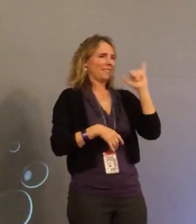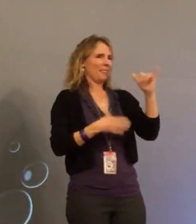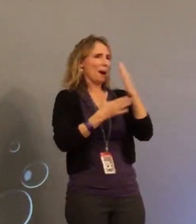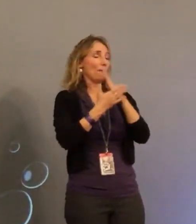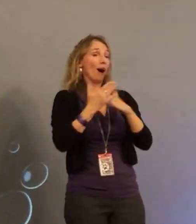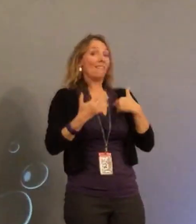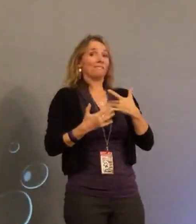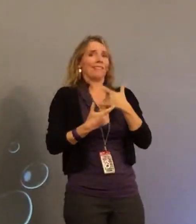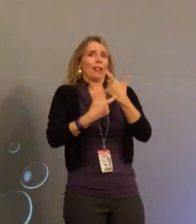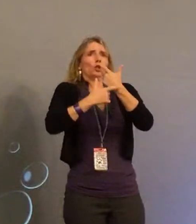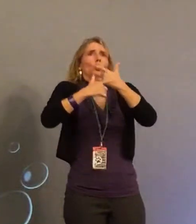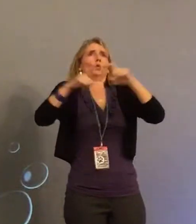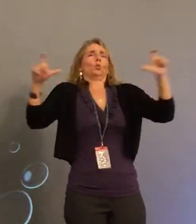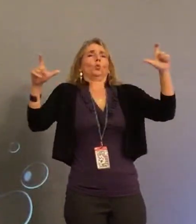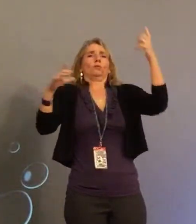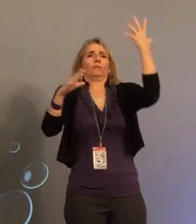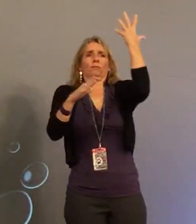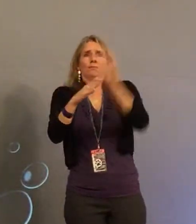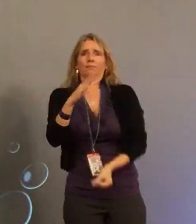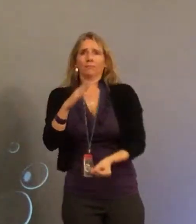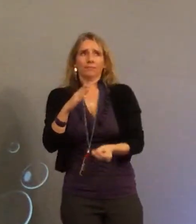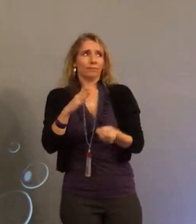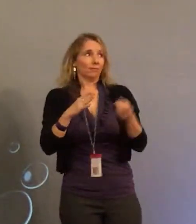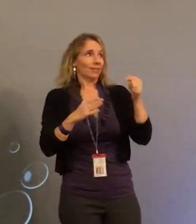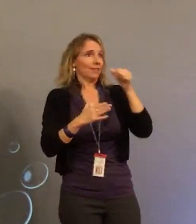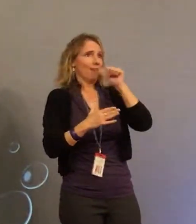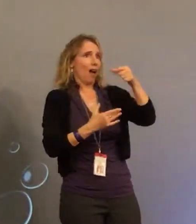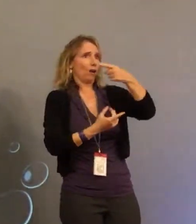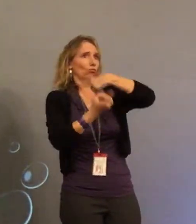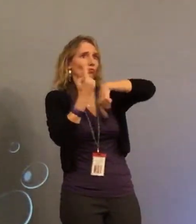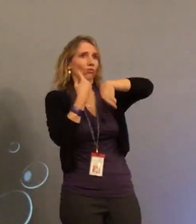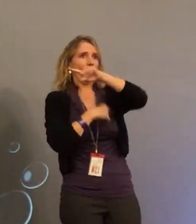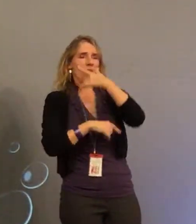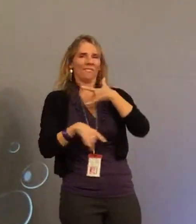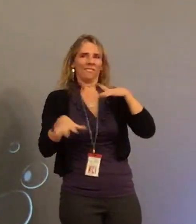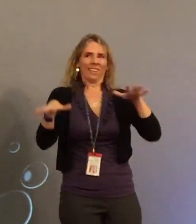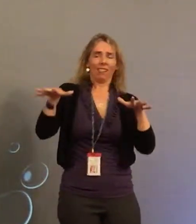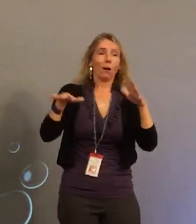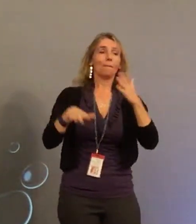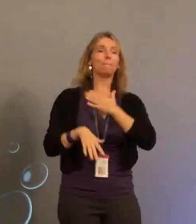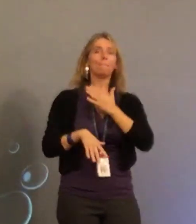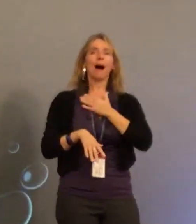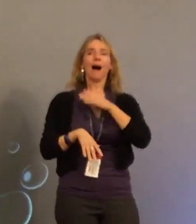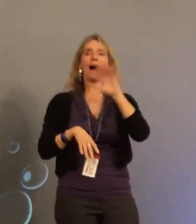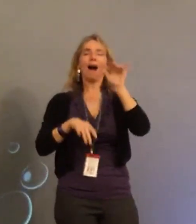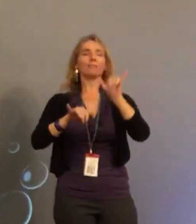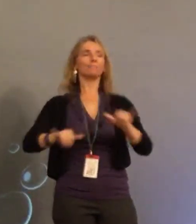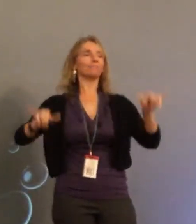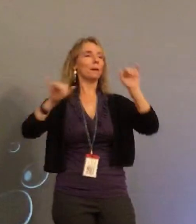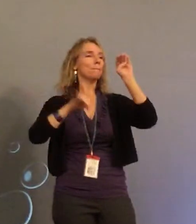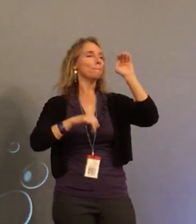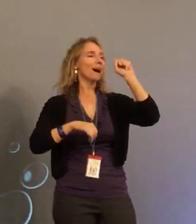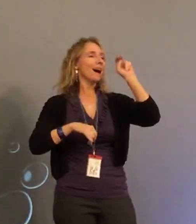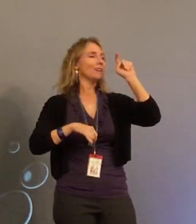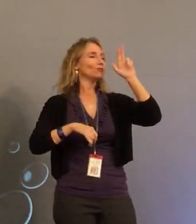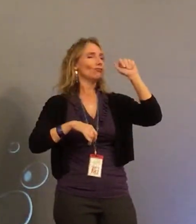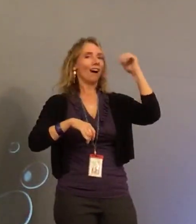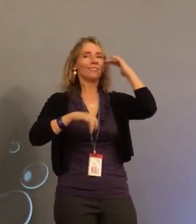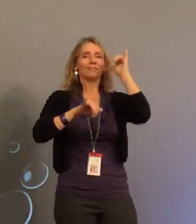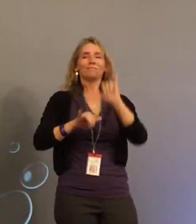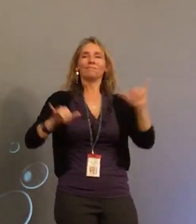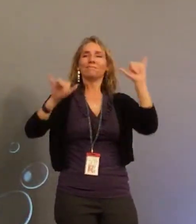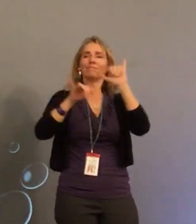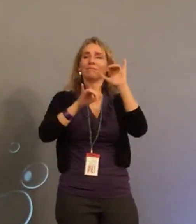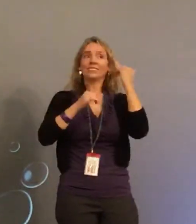him. And I'll miss that. It's a huge loss not having him around. It feels